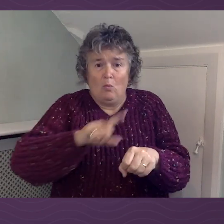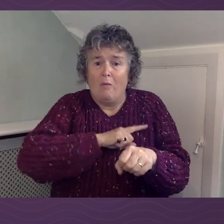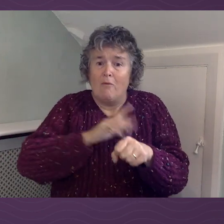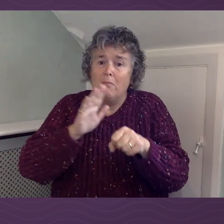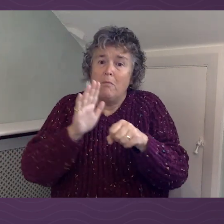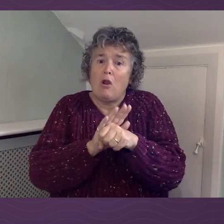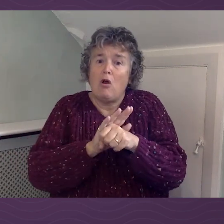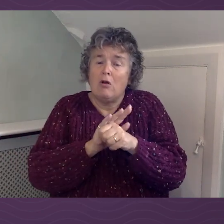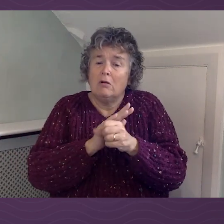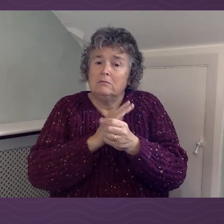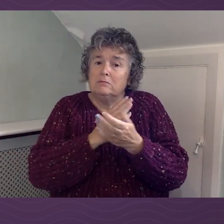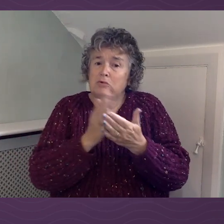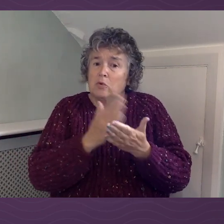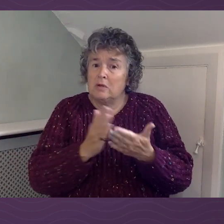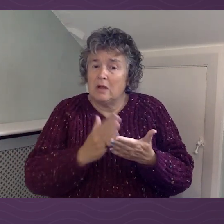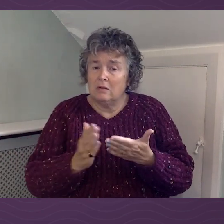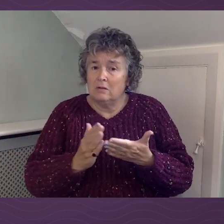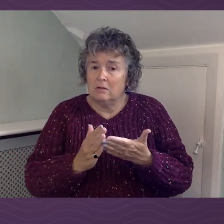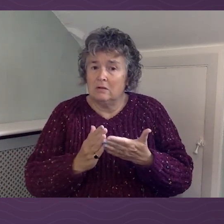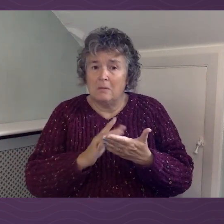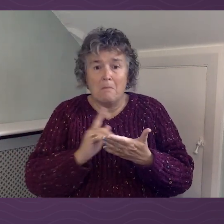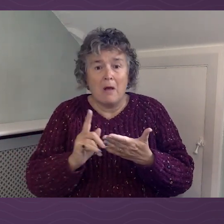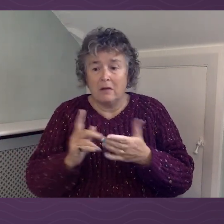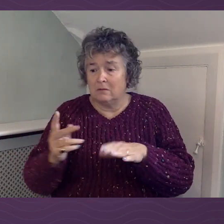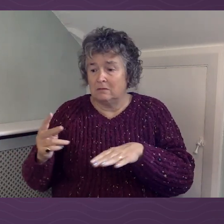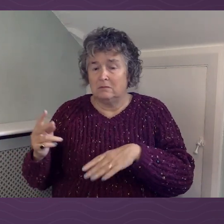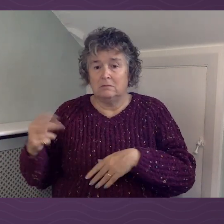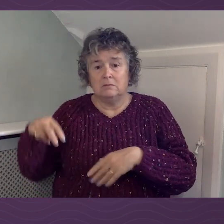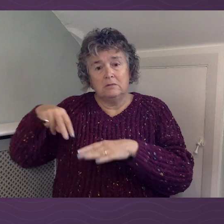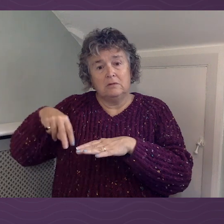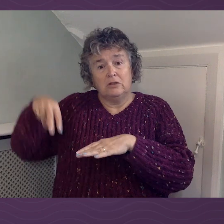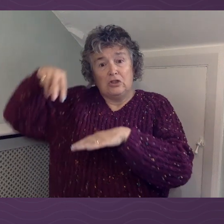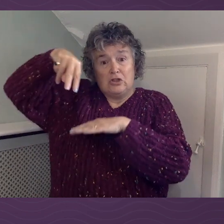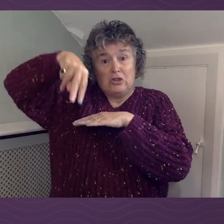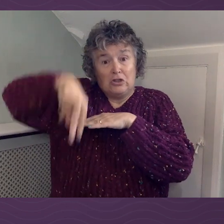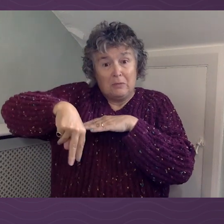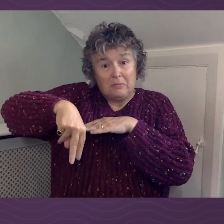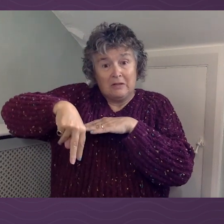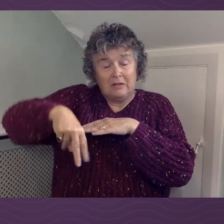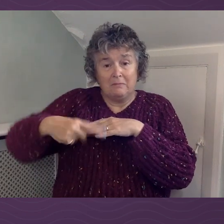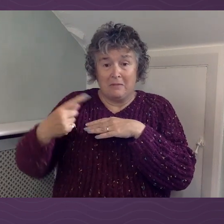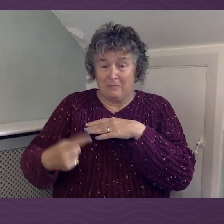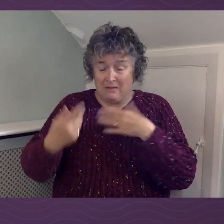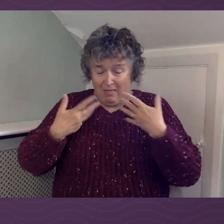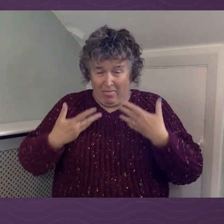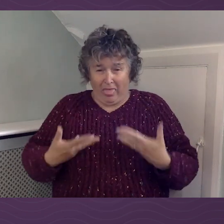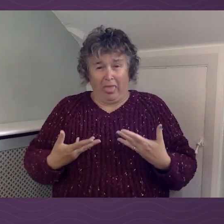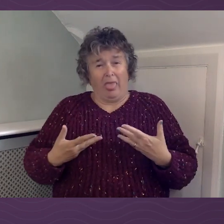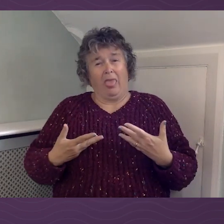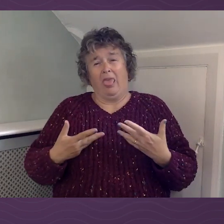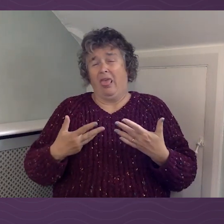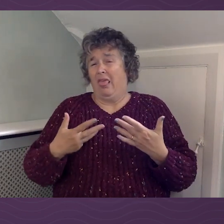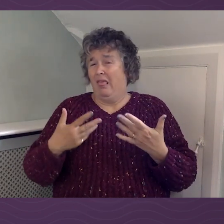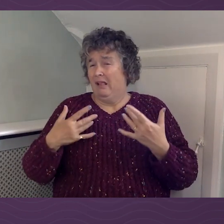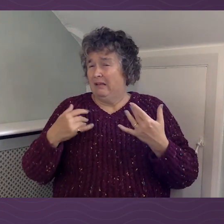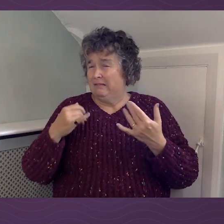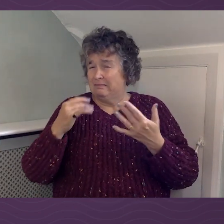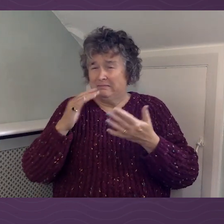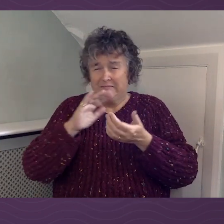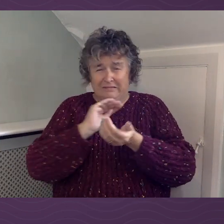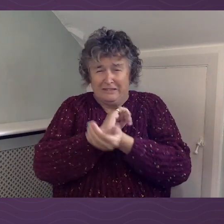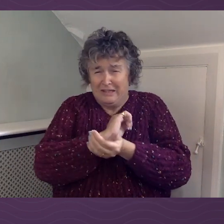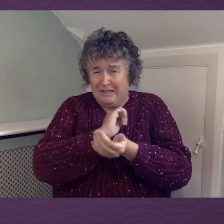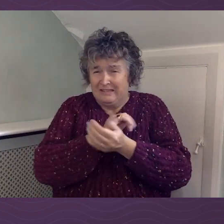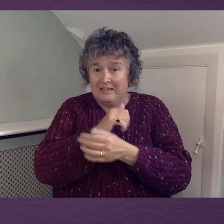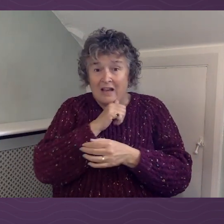the blockage. But the point is, he jumped in, he got himself filthy in the process, and it